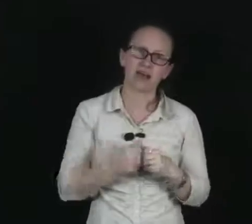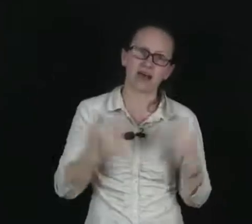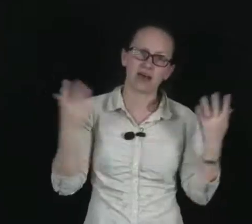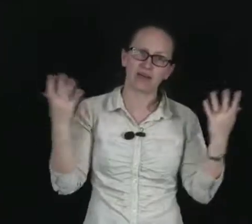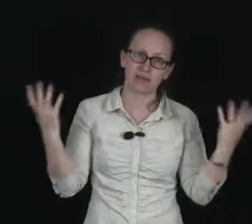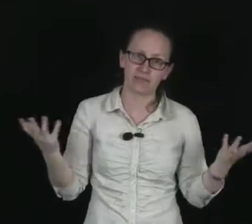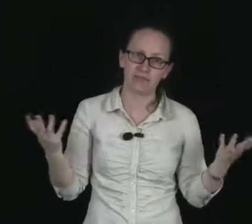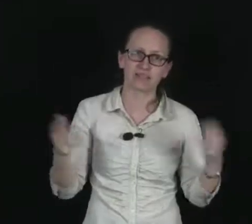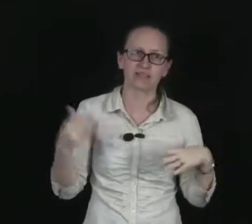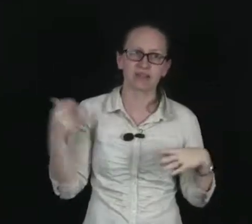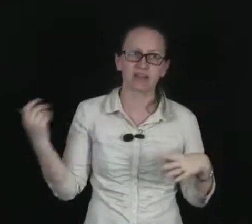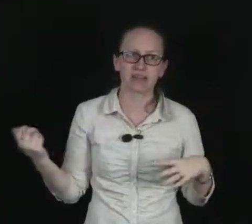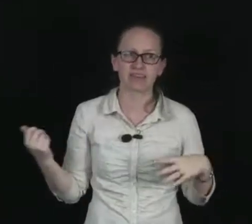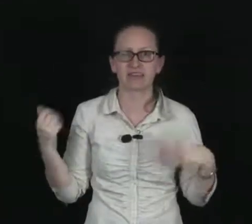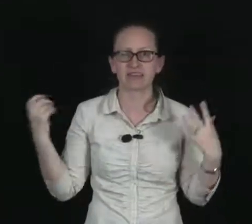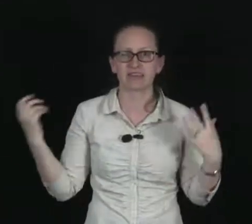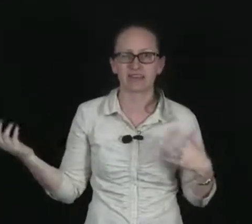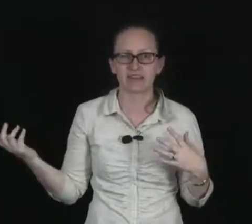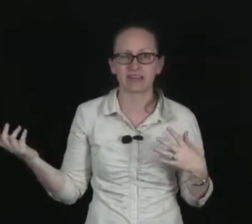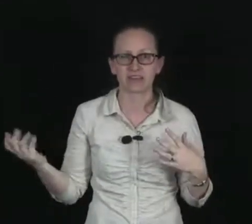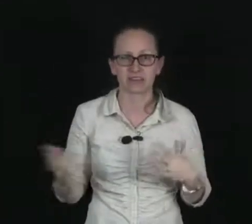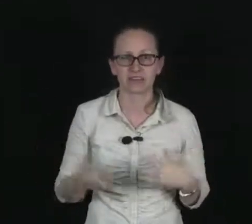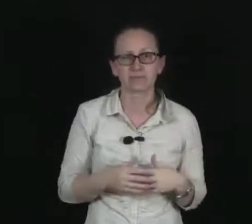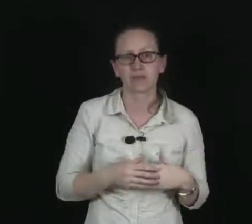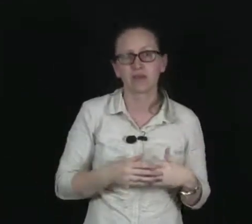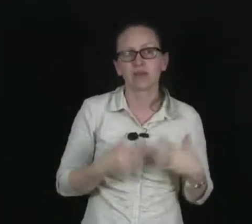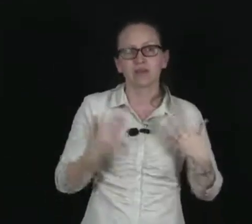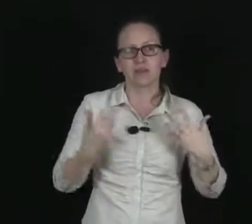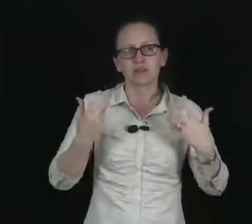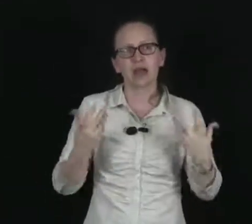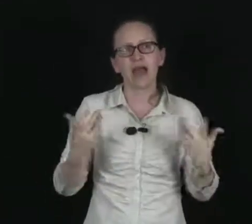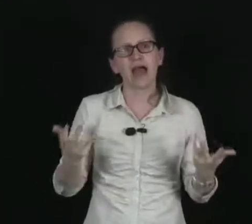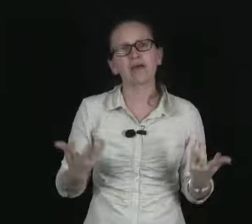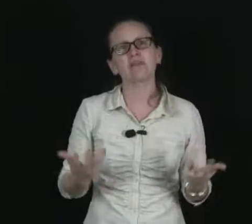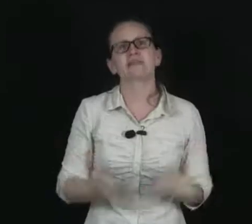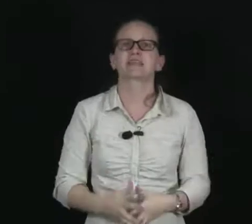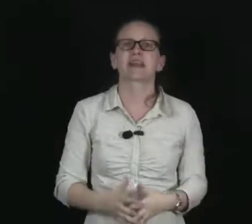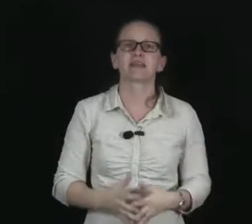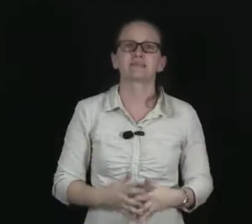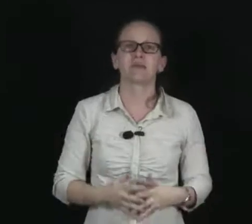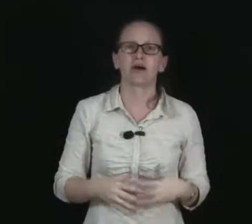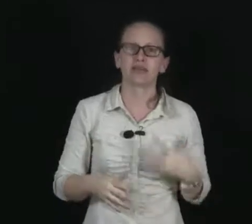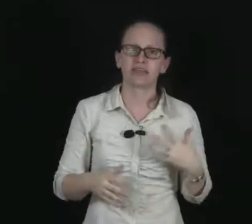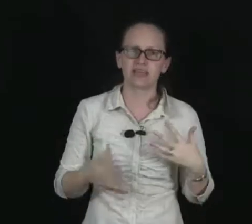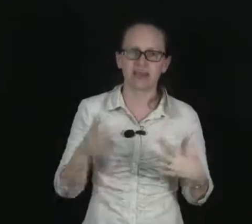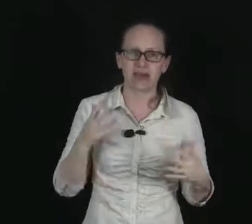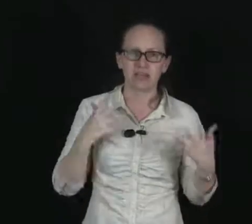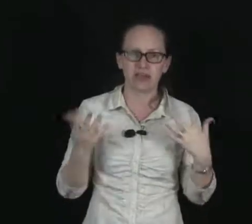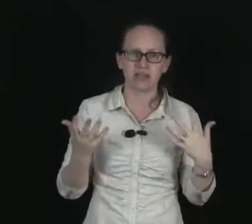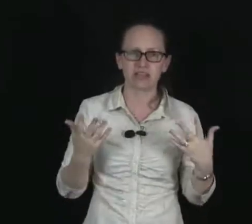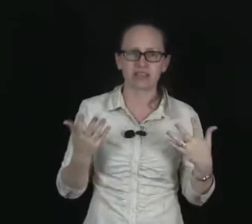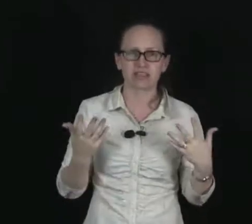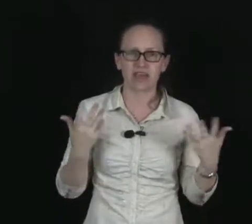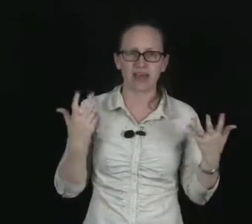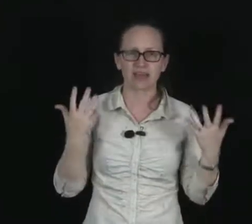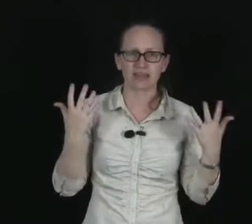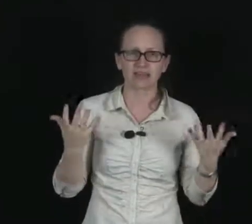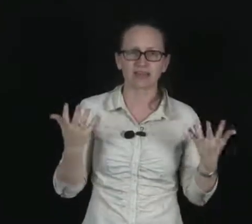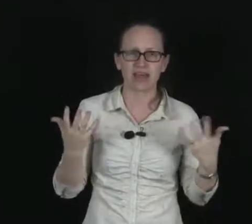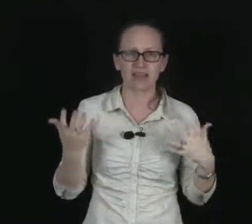are emitted rather than the electrons. So how these scans work is that patients are given a